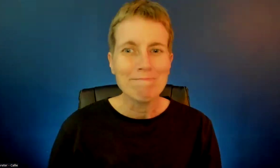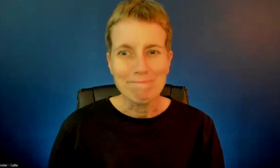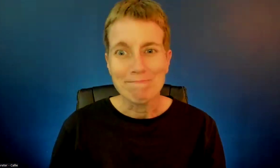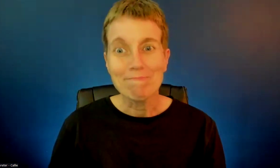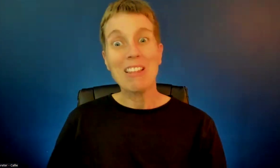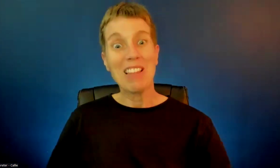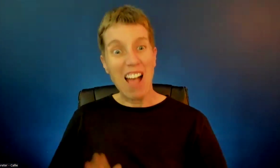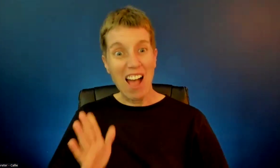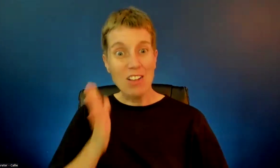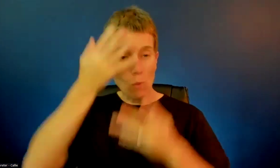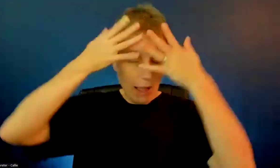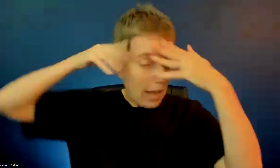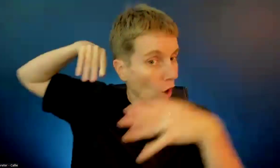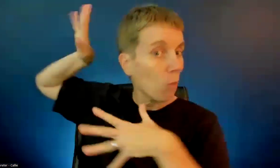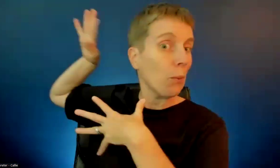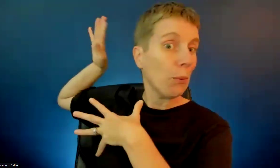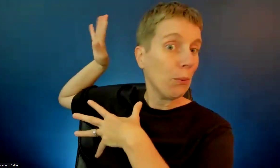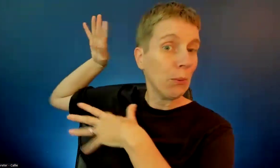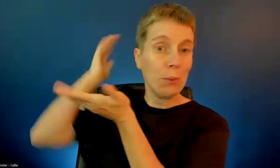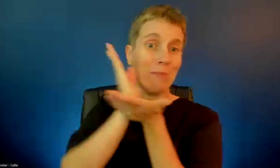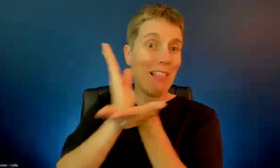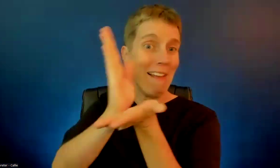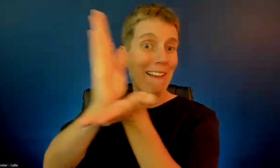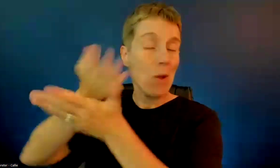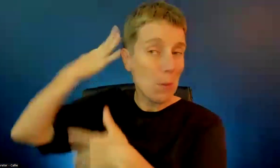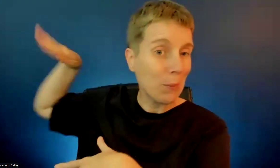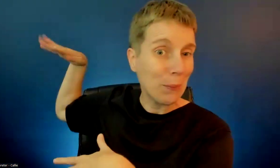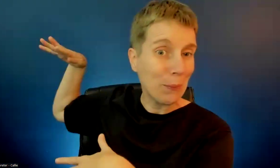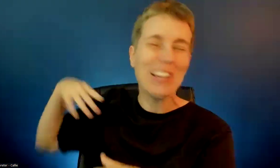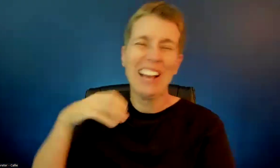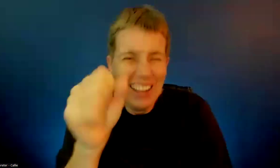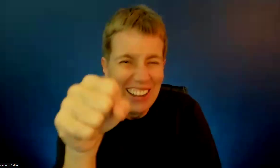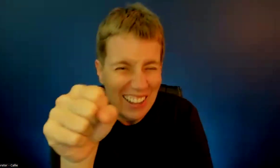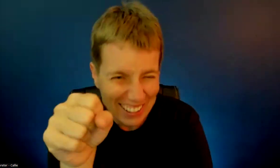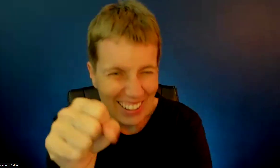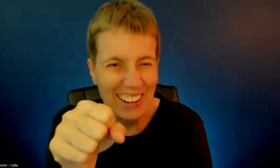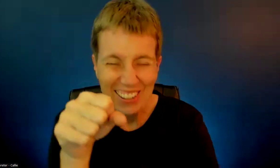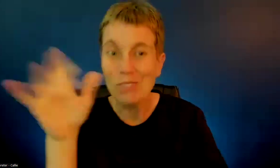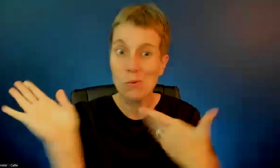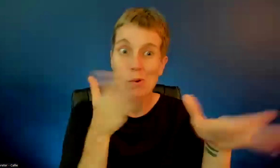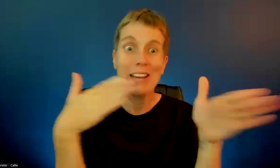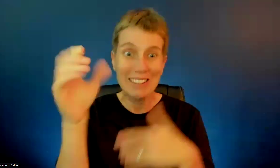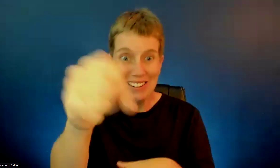see your hair blowing? Yes. Yeah. We got a little windy out there. But it was nice.